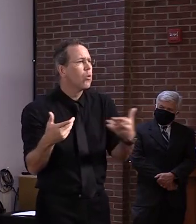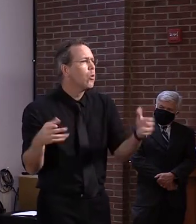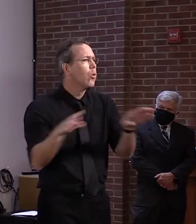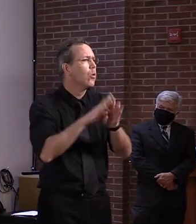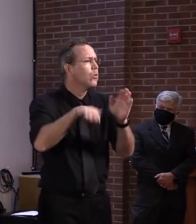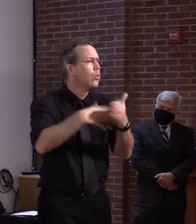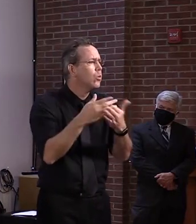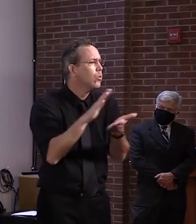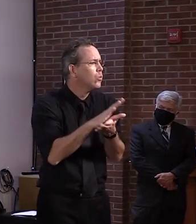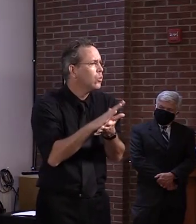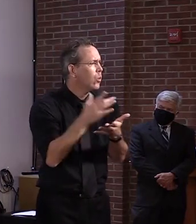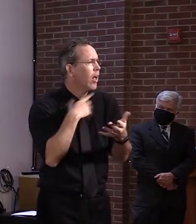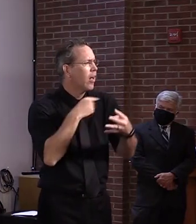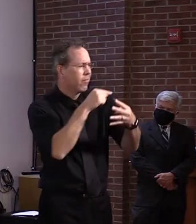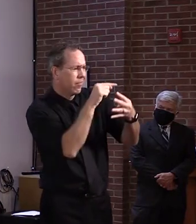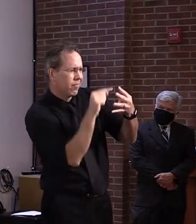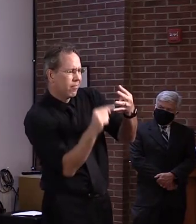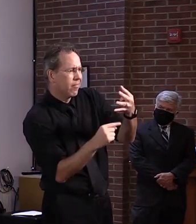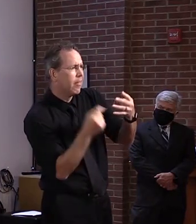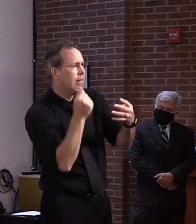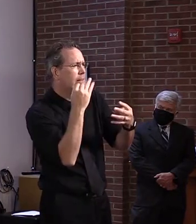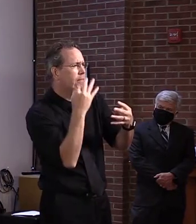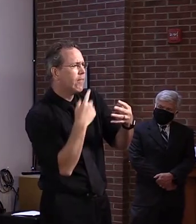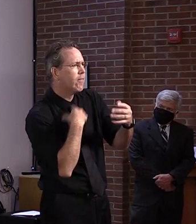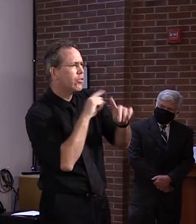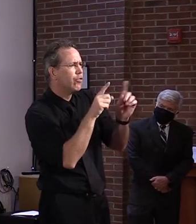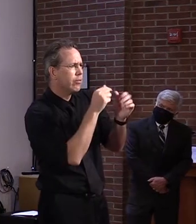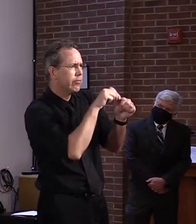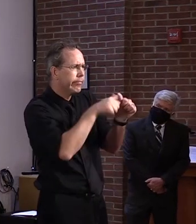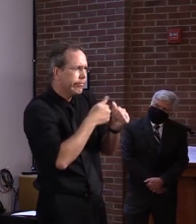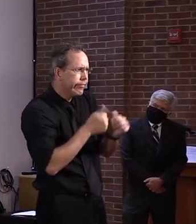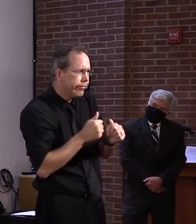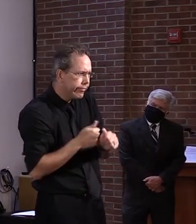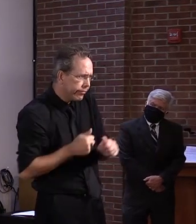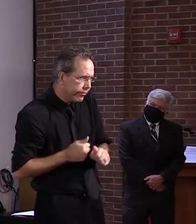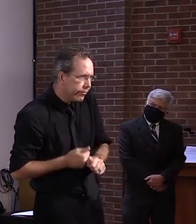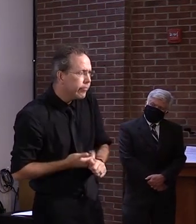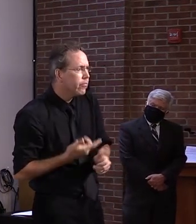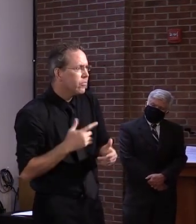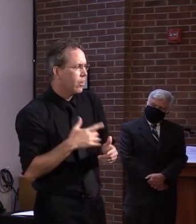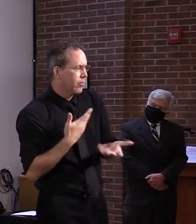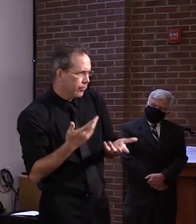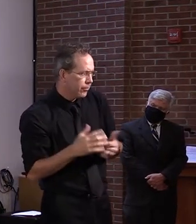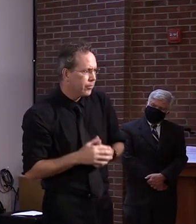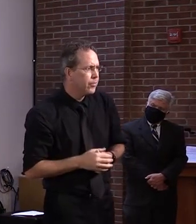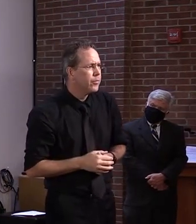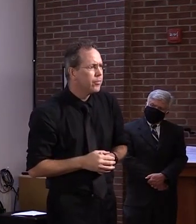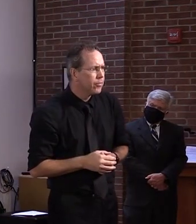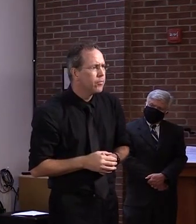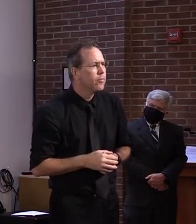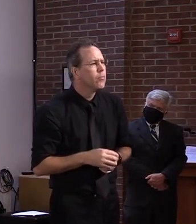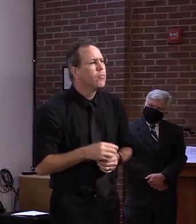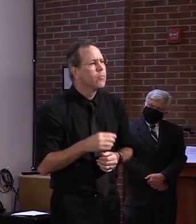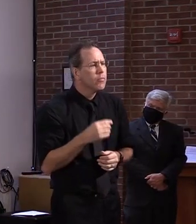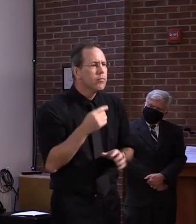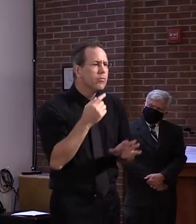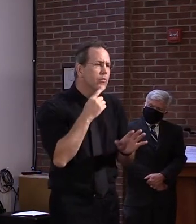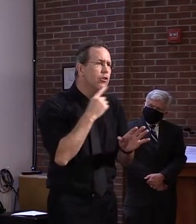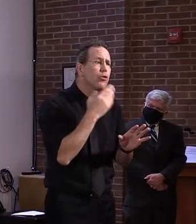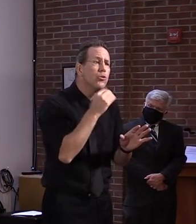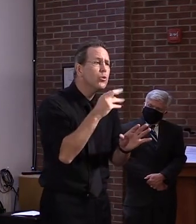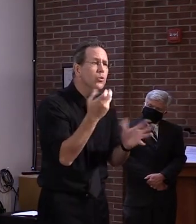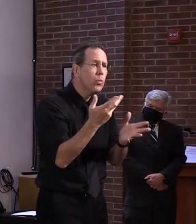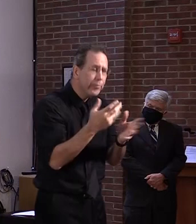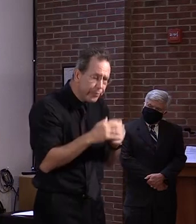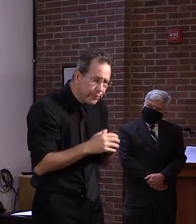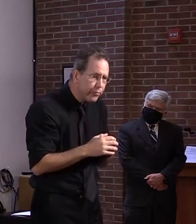ascertain, how detailed this needs to be. But what I would want people to be reassured by, and this is above and